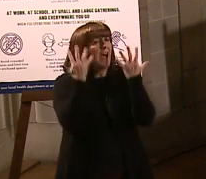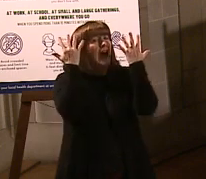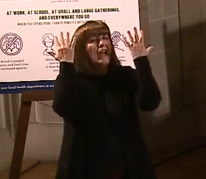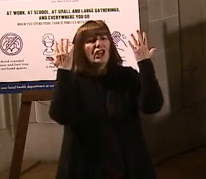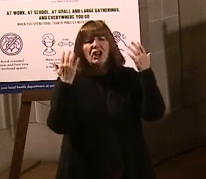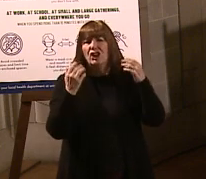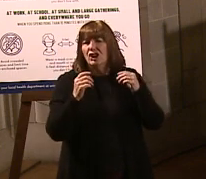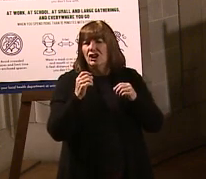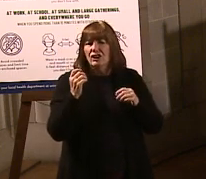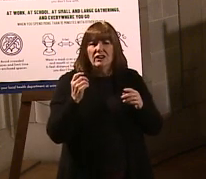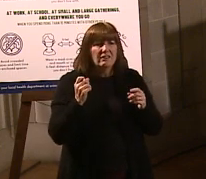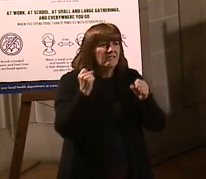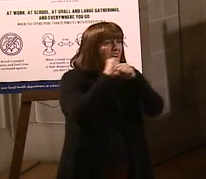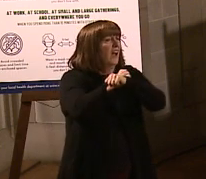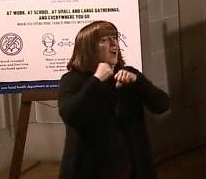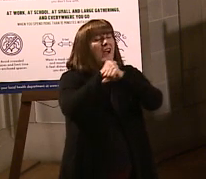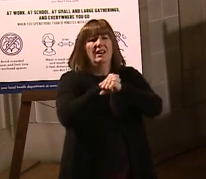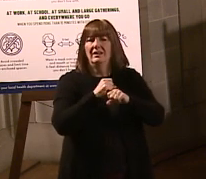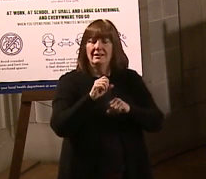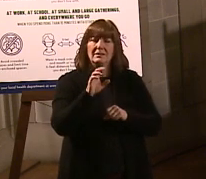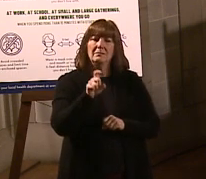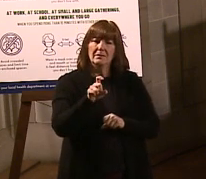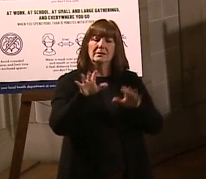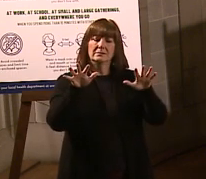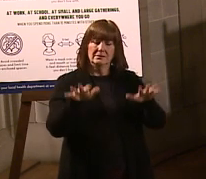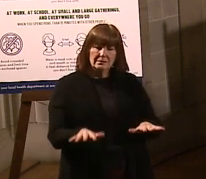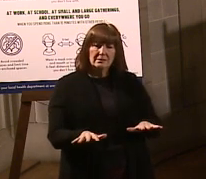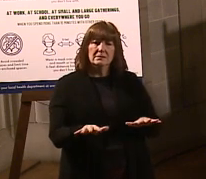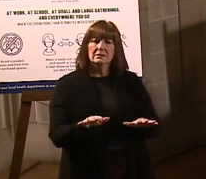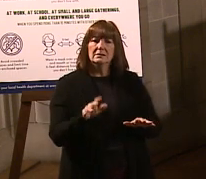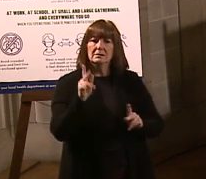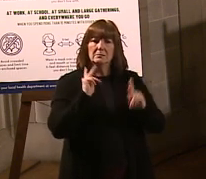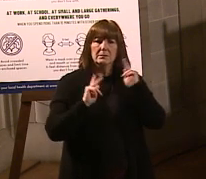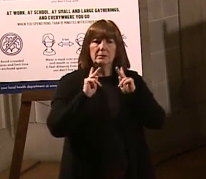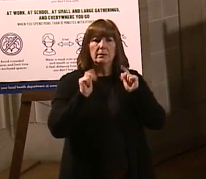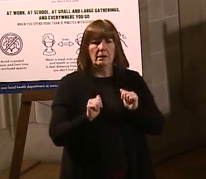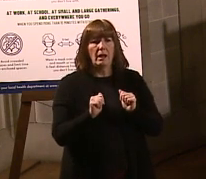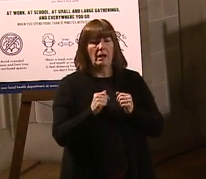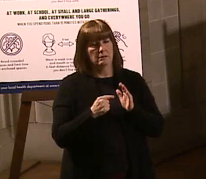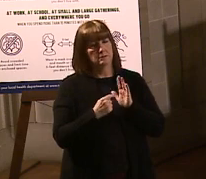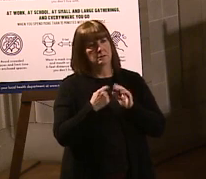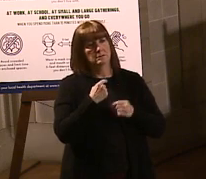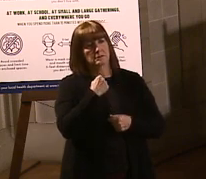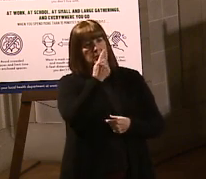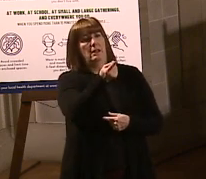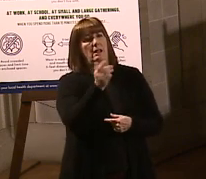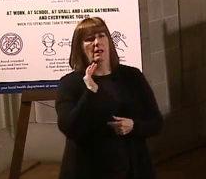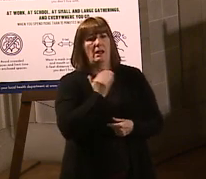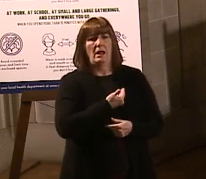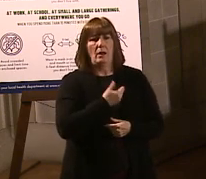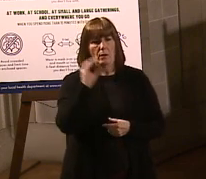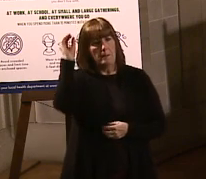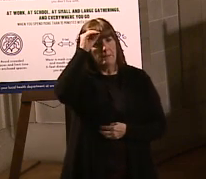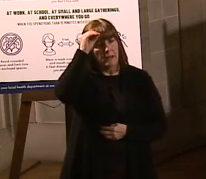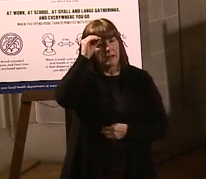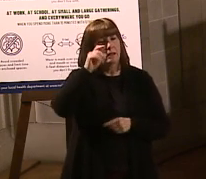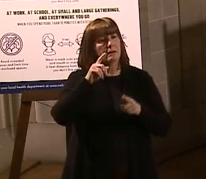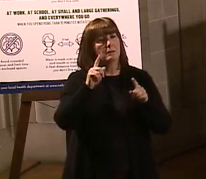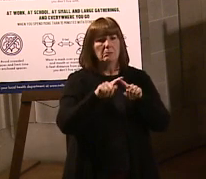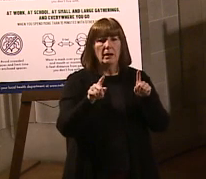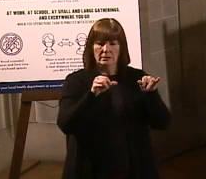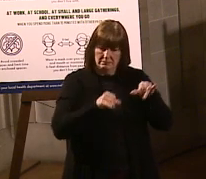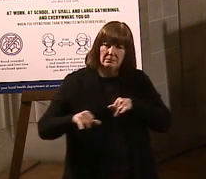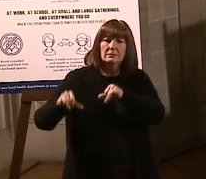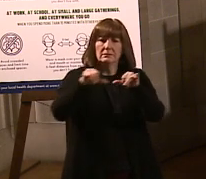burning everything down. But we've got to have a civil society where we can express our differences but still understand we're all Americans. And